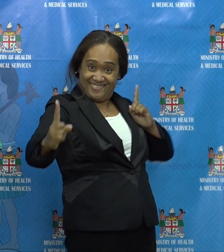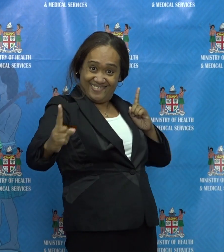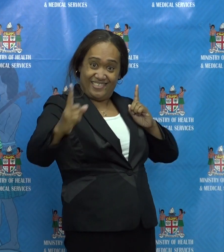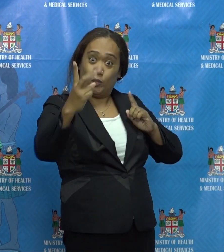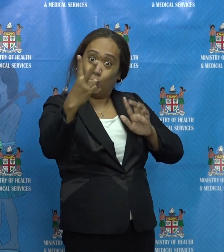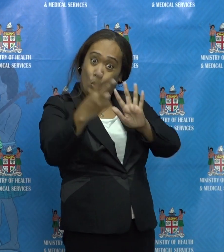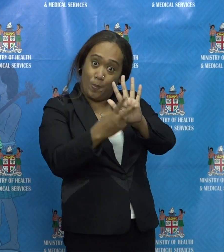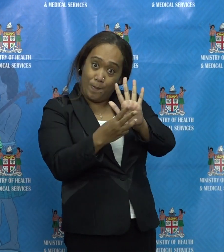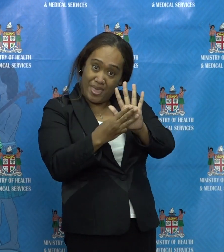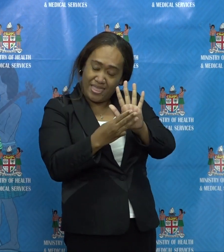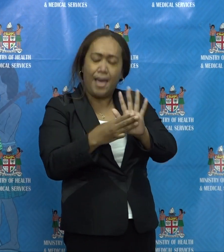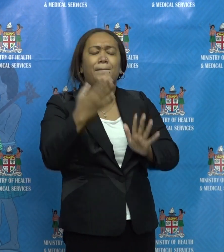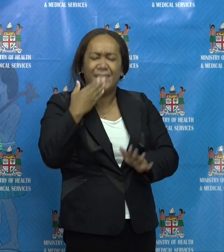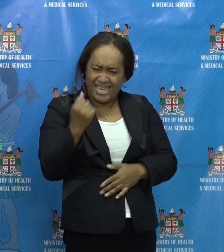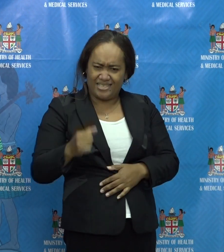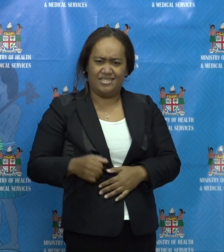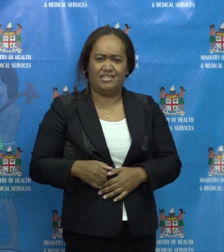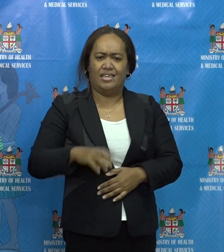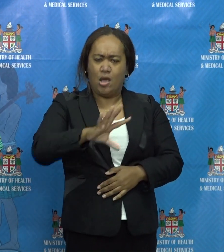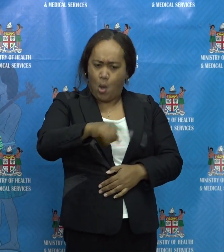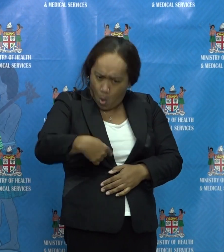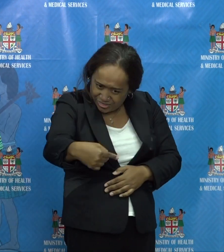everywhere, for the foreseeable future.